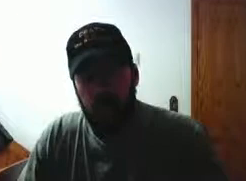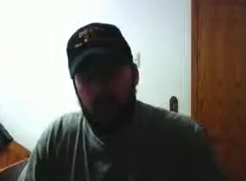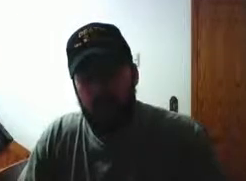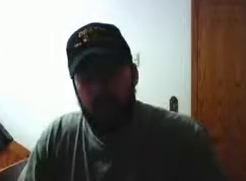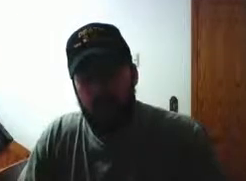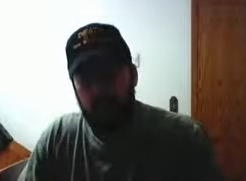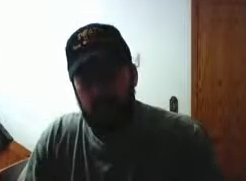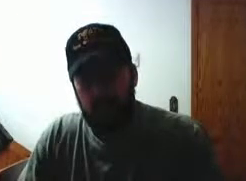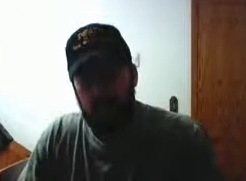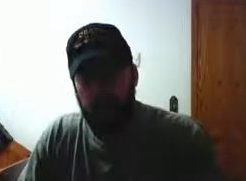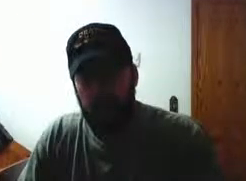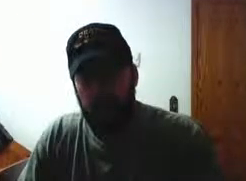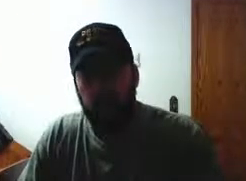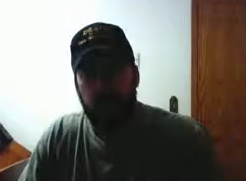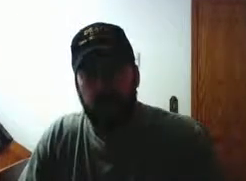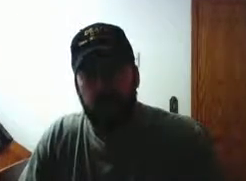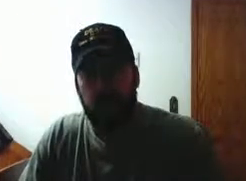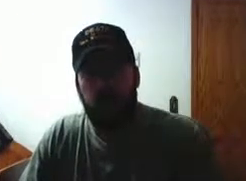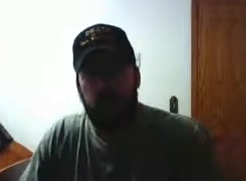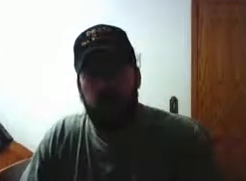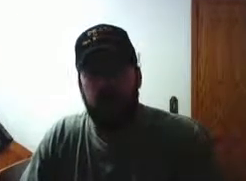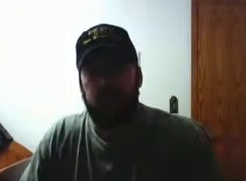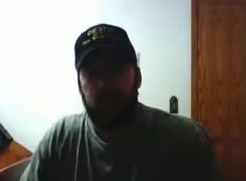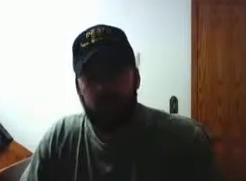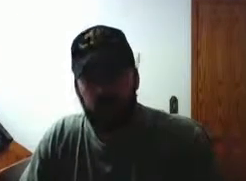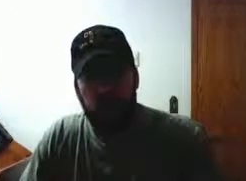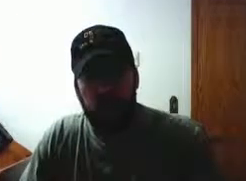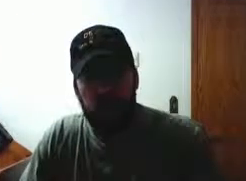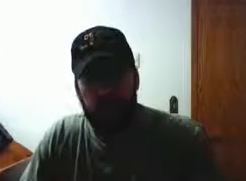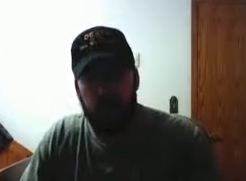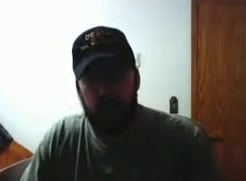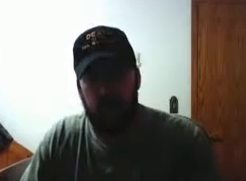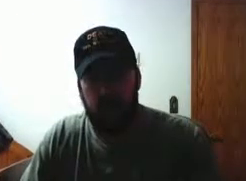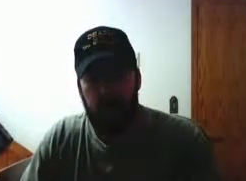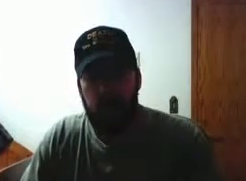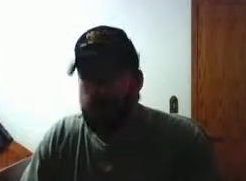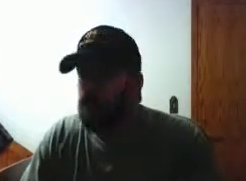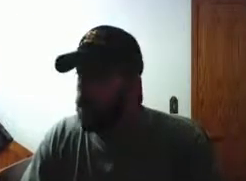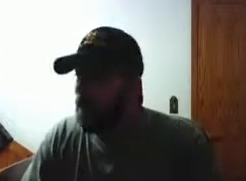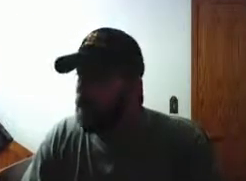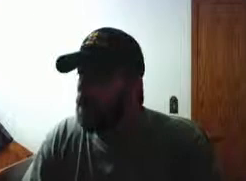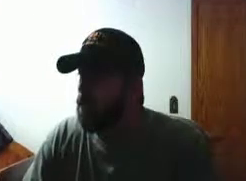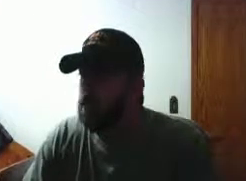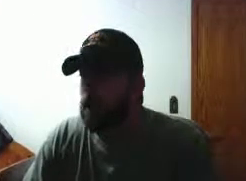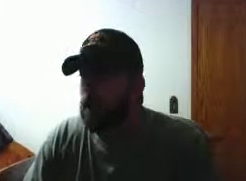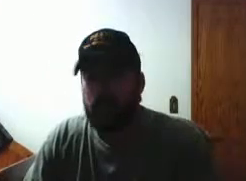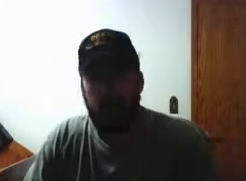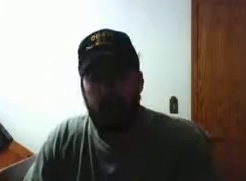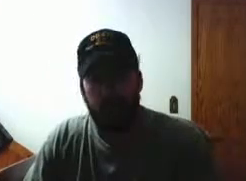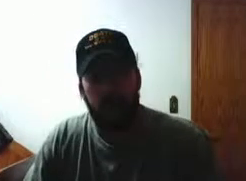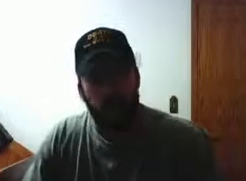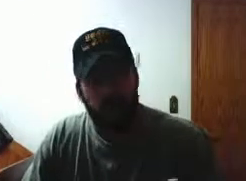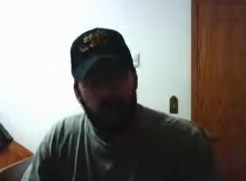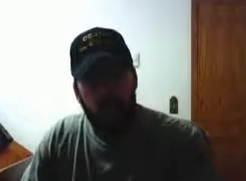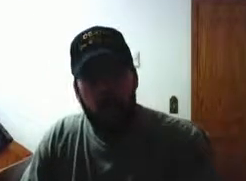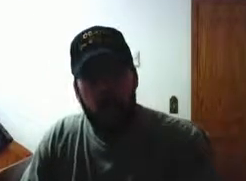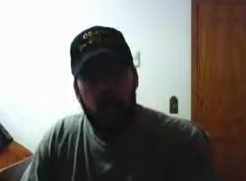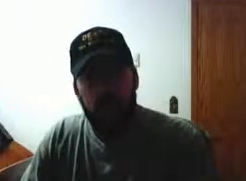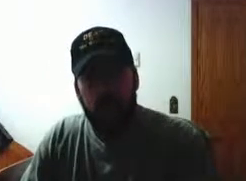better than you know your friend because a friend is stick closer than a brother why do you keep saying that in time the word of god says it